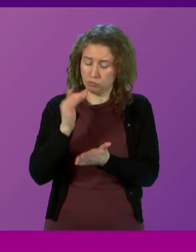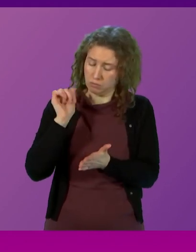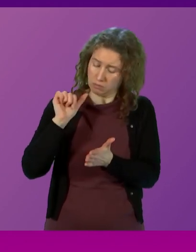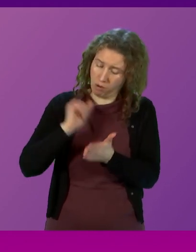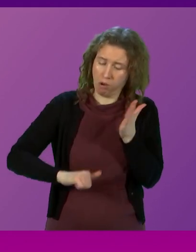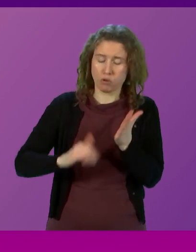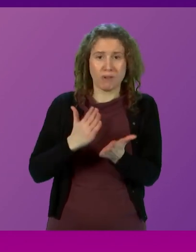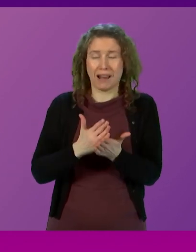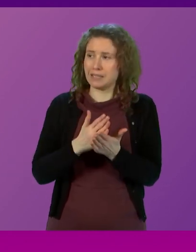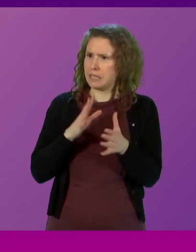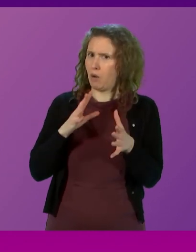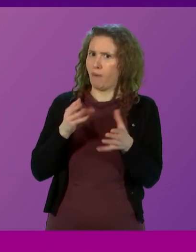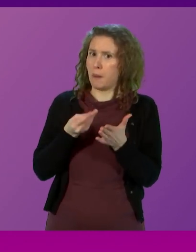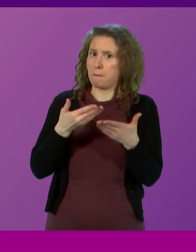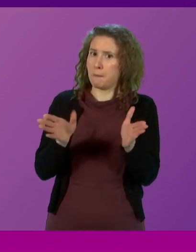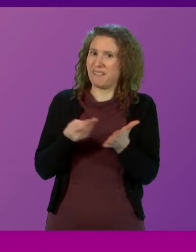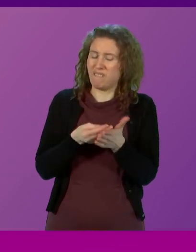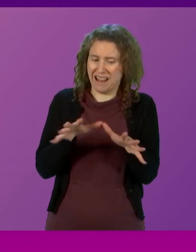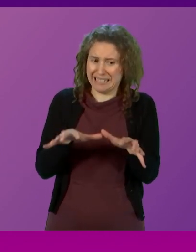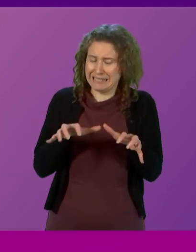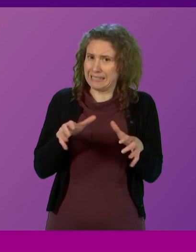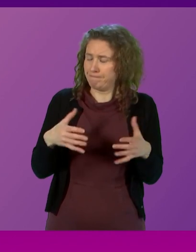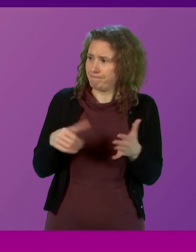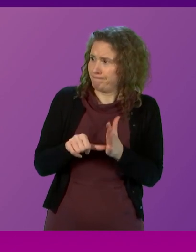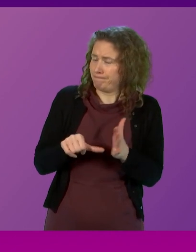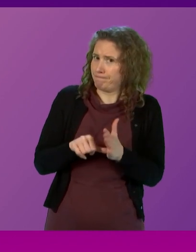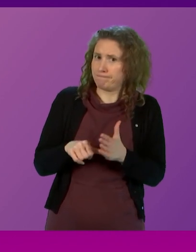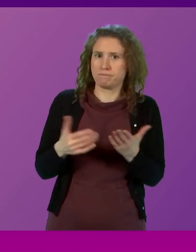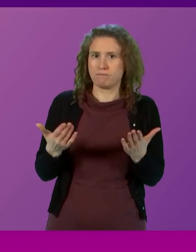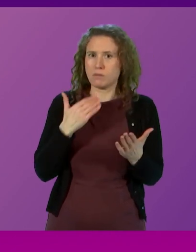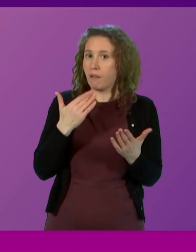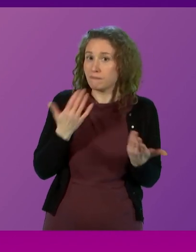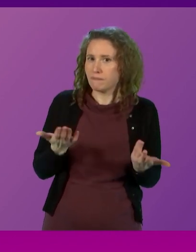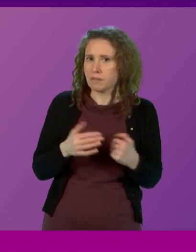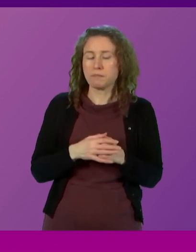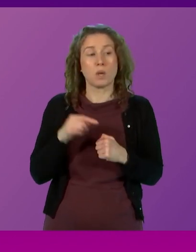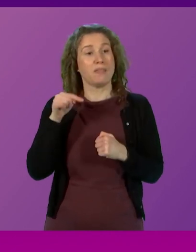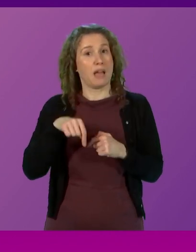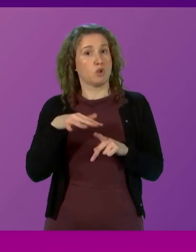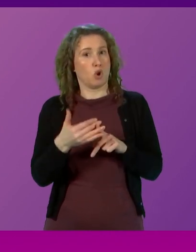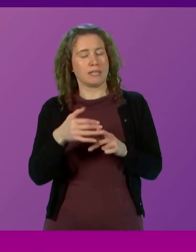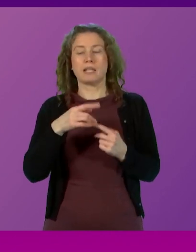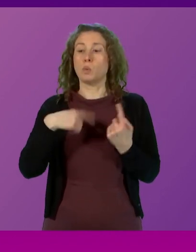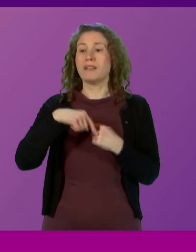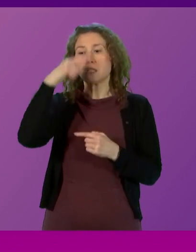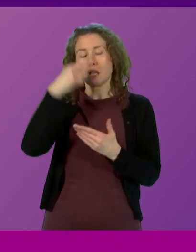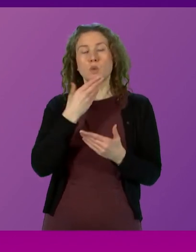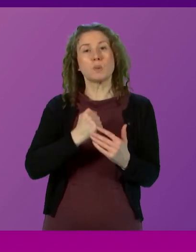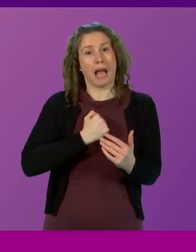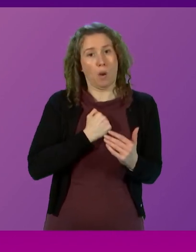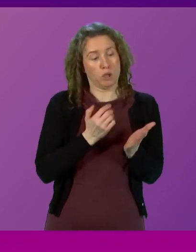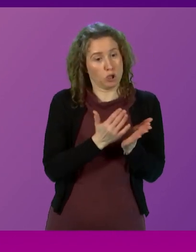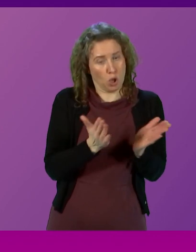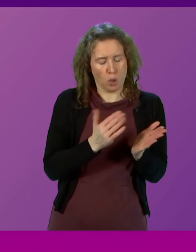constraints in the public finances. In that context, this government has decided to use our scope to take